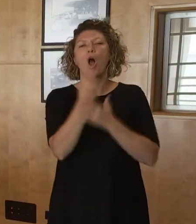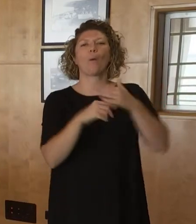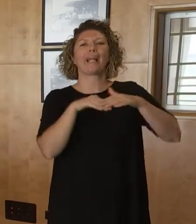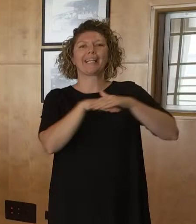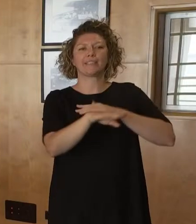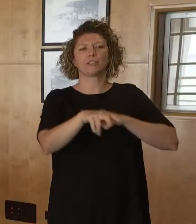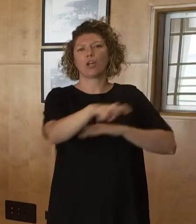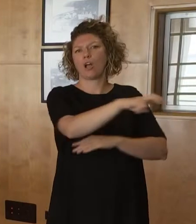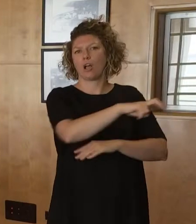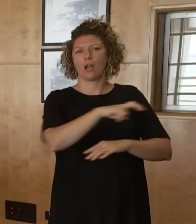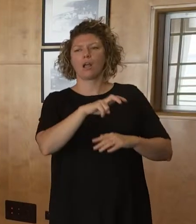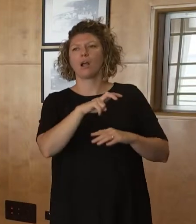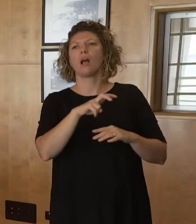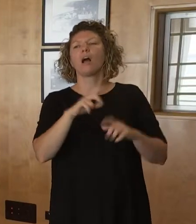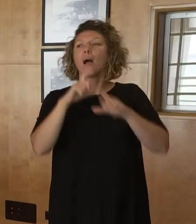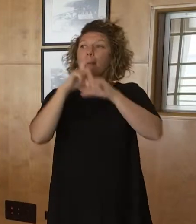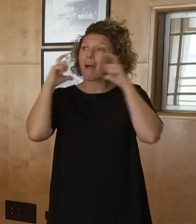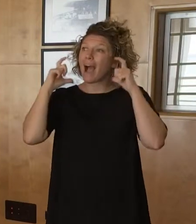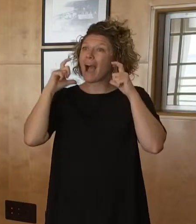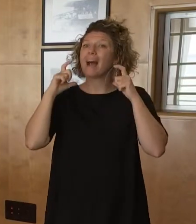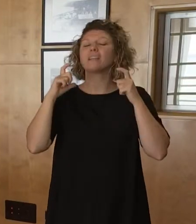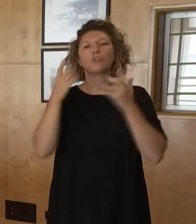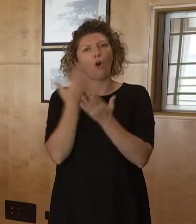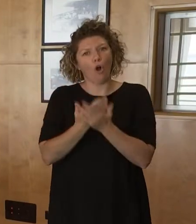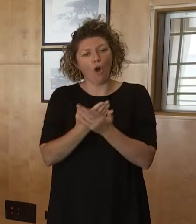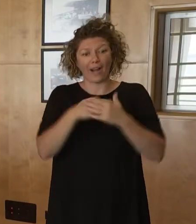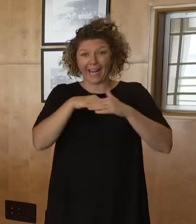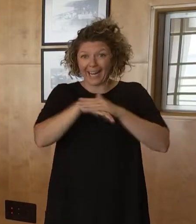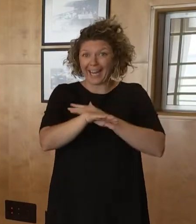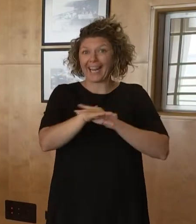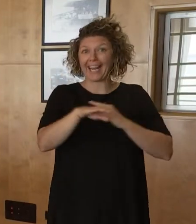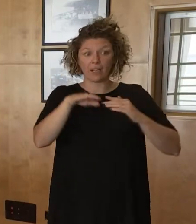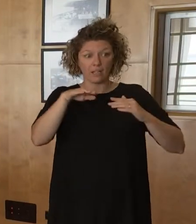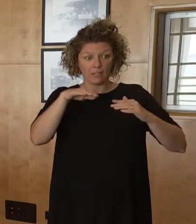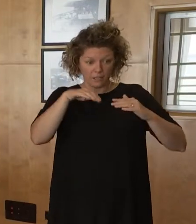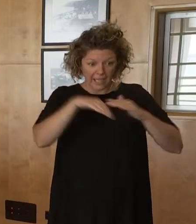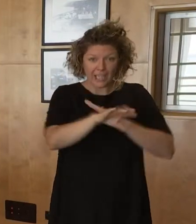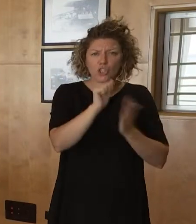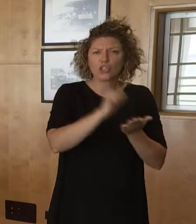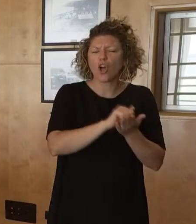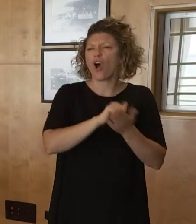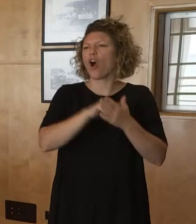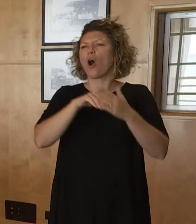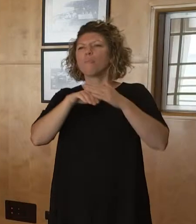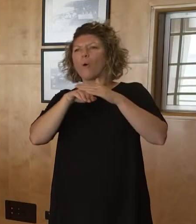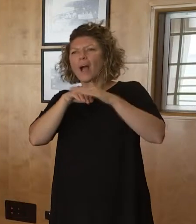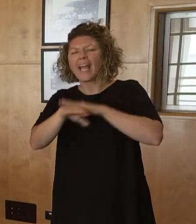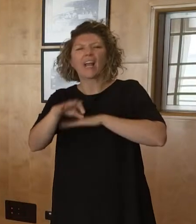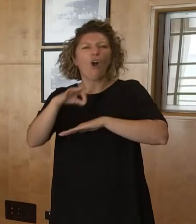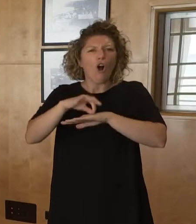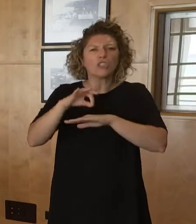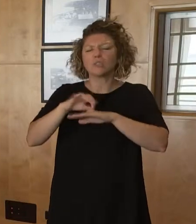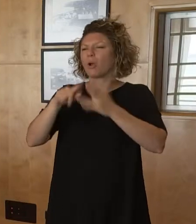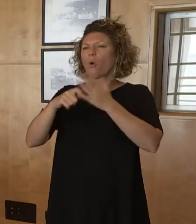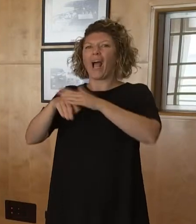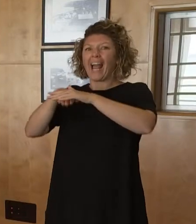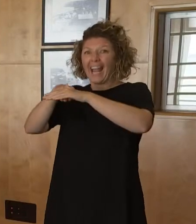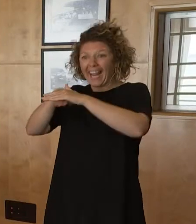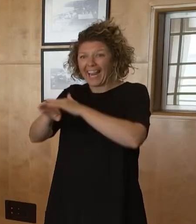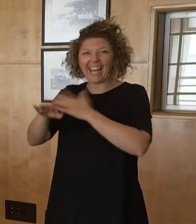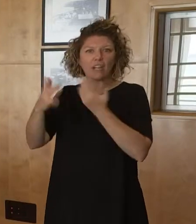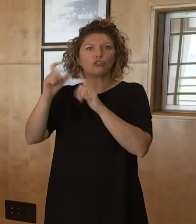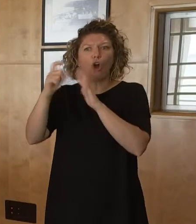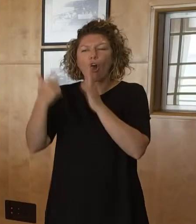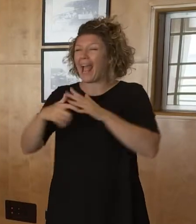mask mandate is with us for some time. We said that when it was initially put in place because of the heightened risk in an indoor